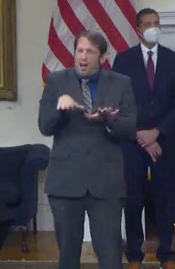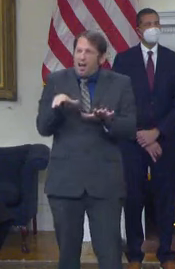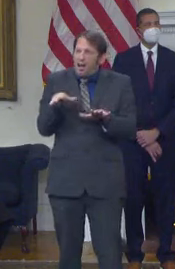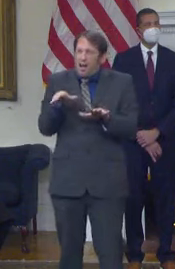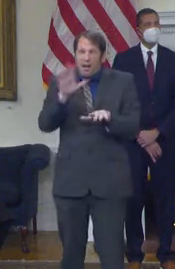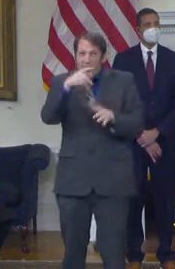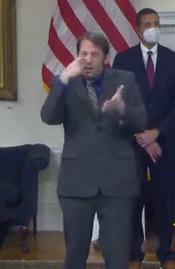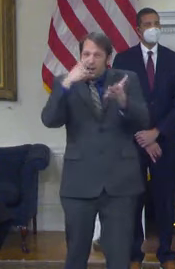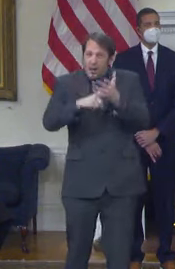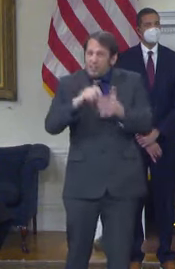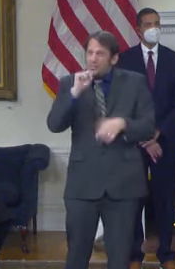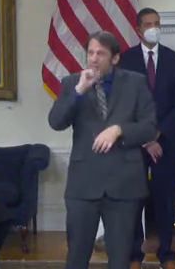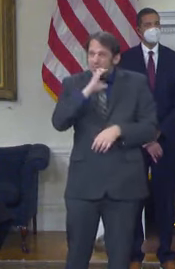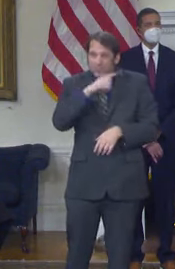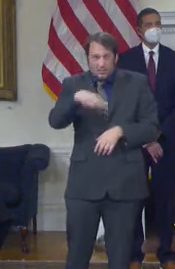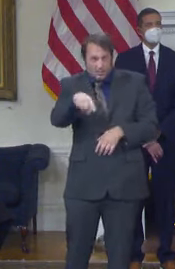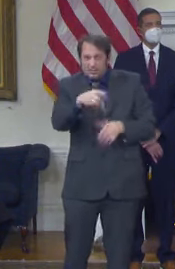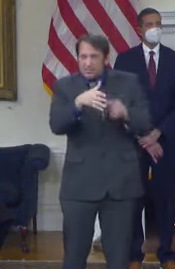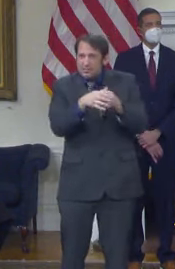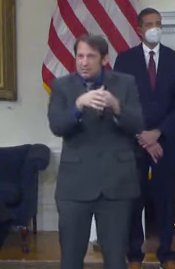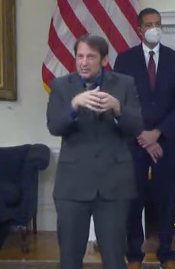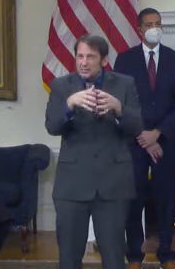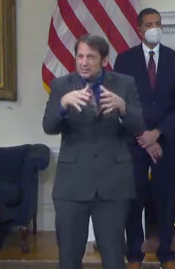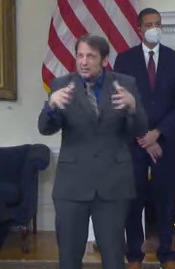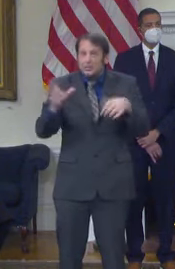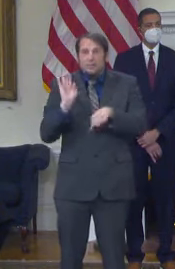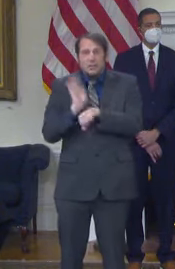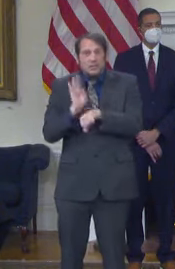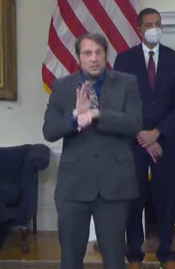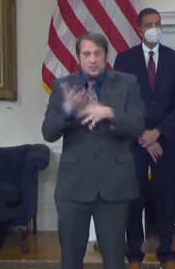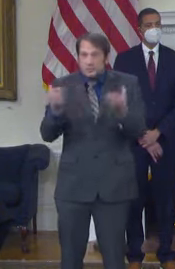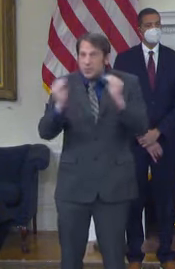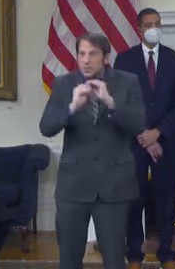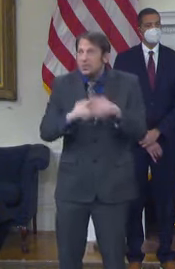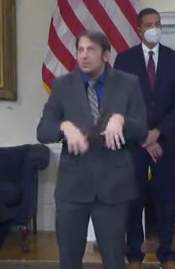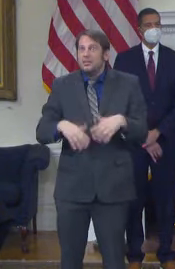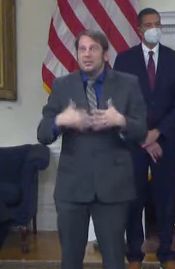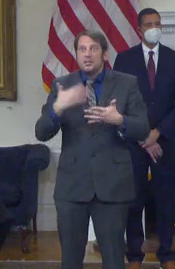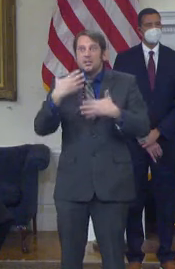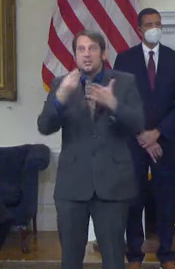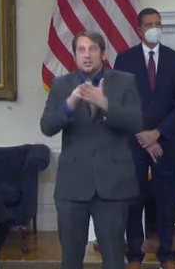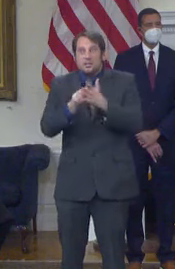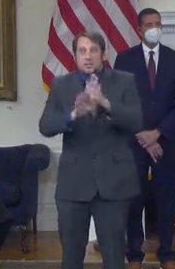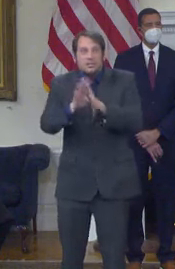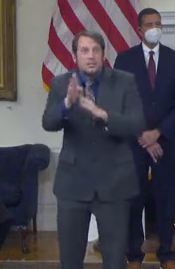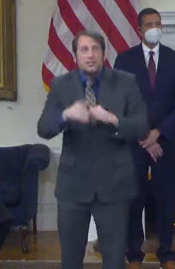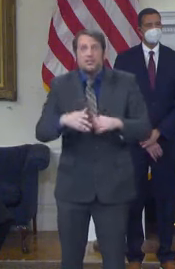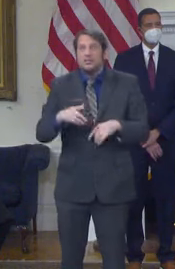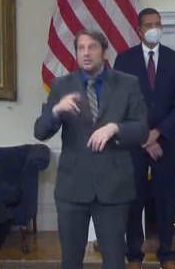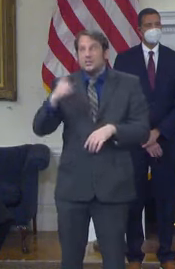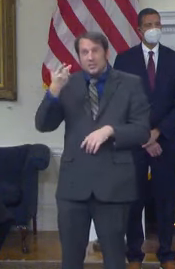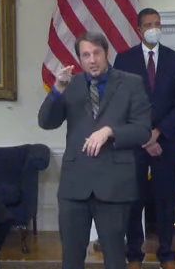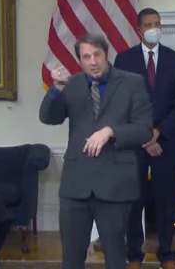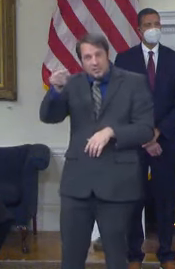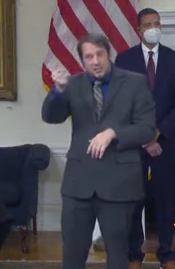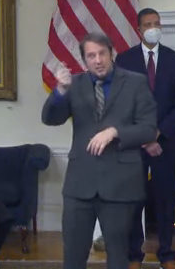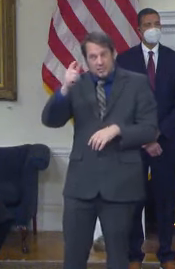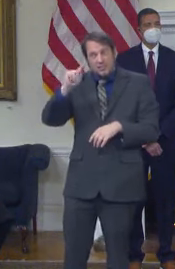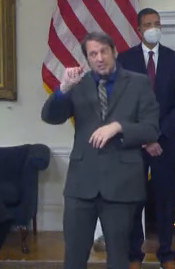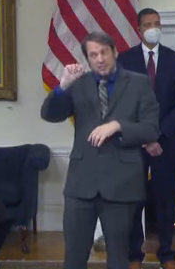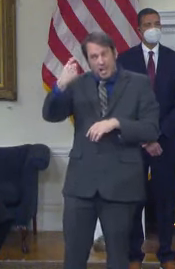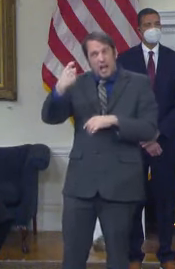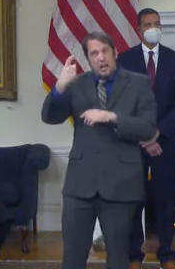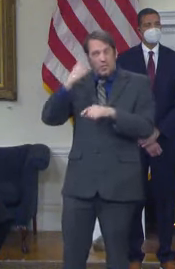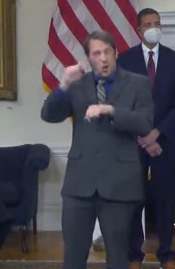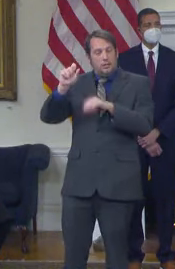commerce and more economic vitality and a bigger tax base to pay for more state services. I couldn't agree more.